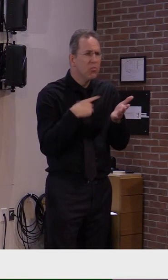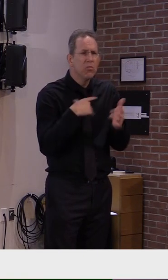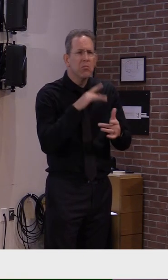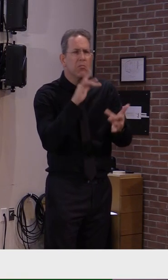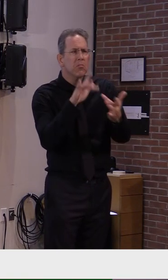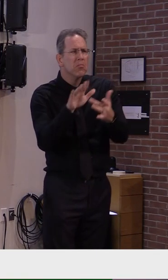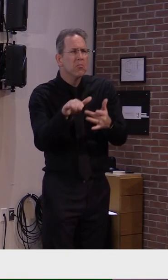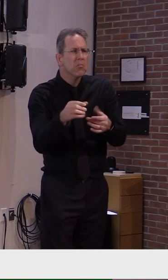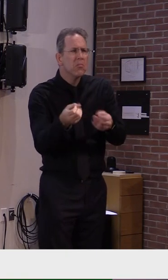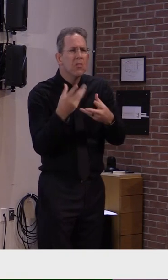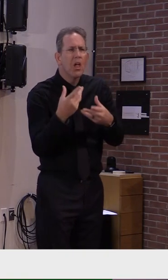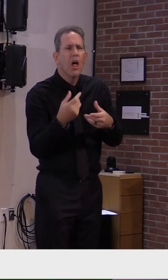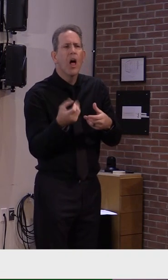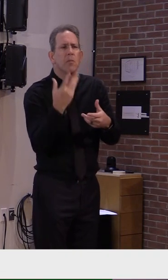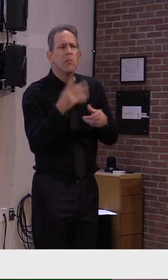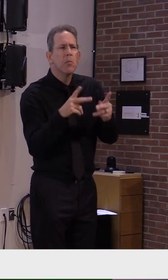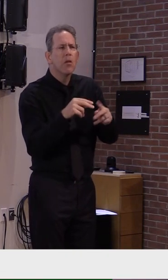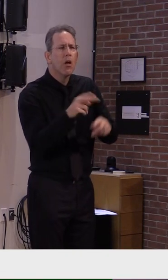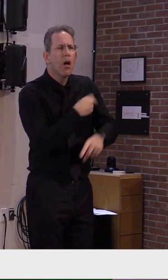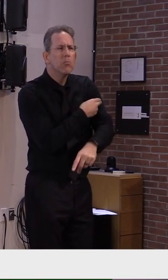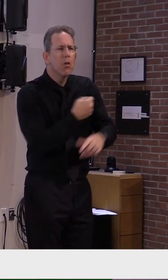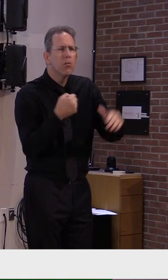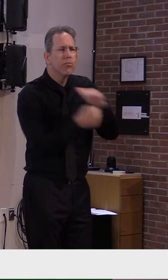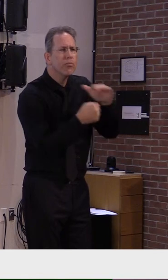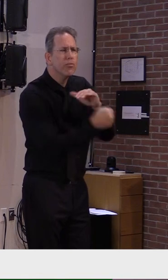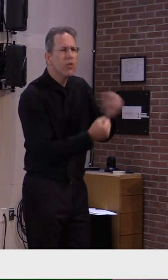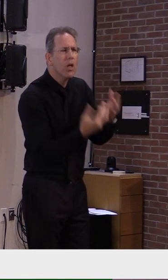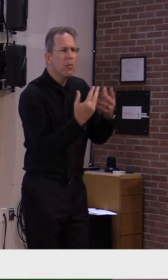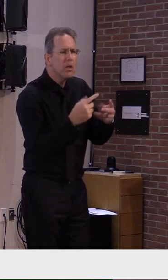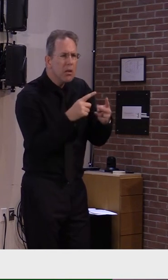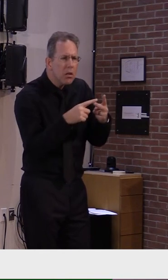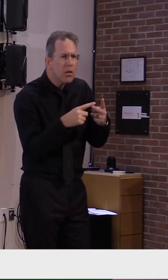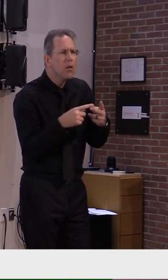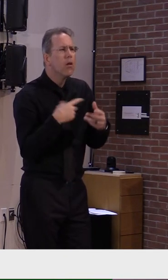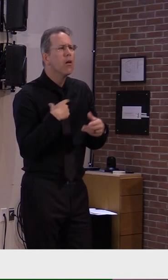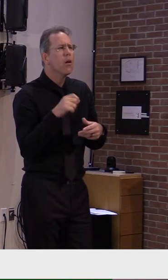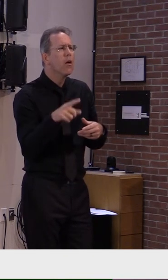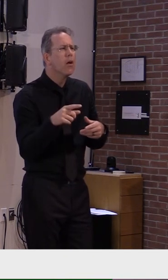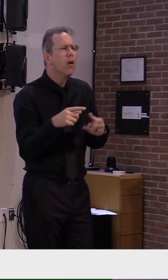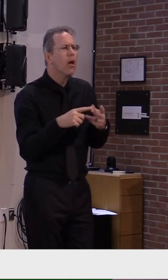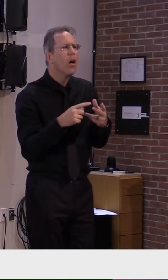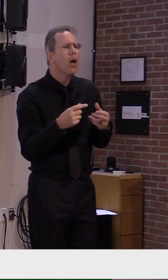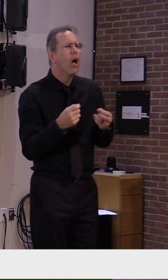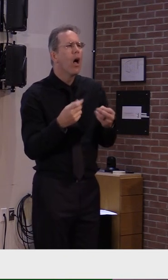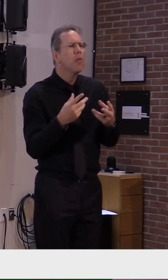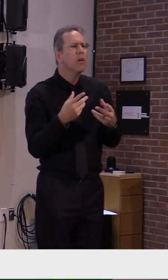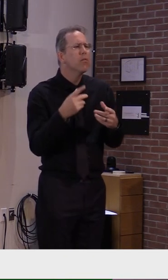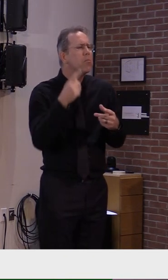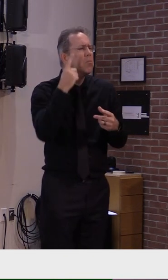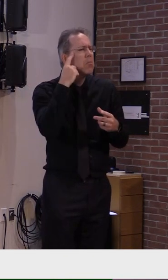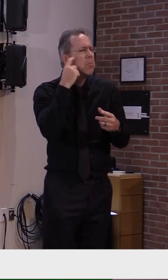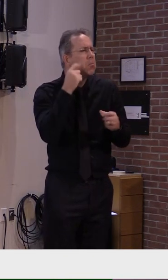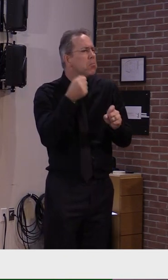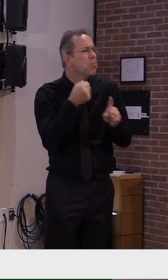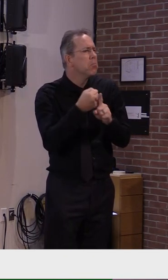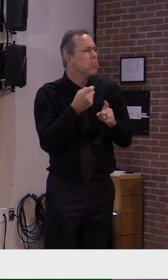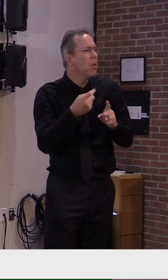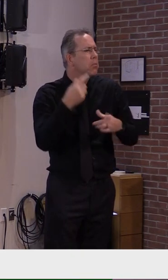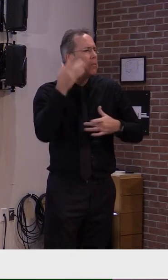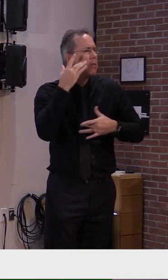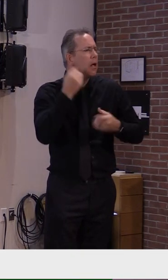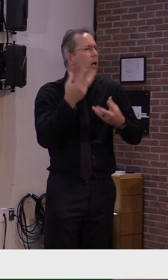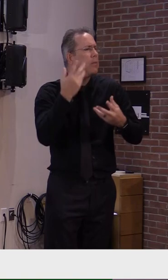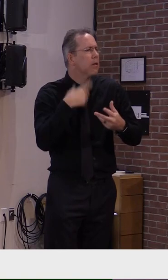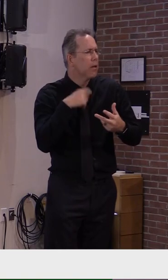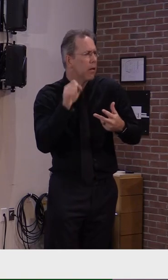COVID-19 patients, but also those that are suspected, those that are in the ICU, those that are suspected in the